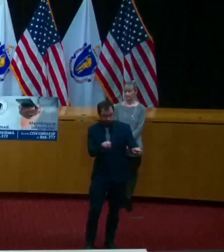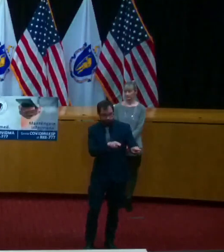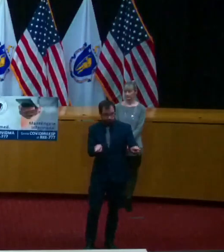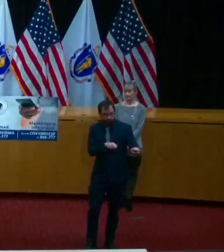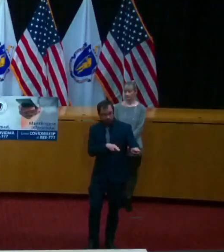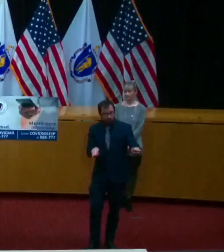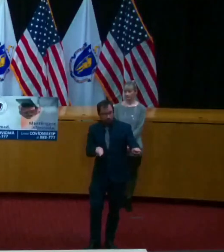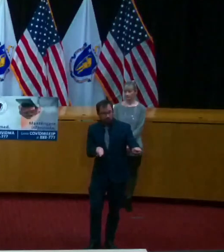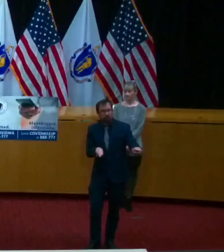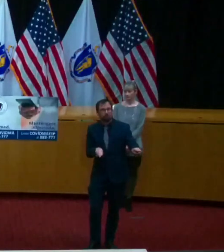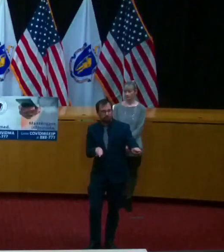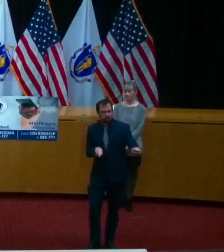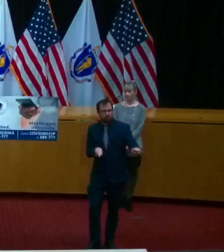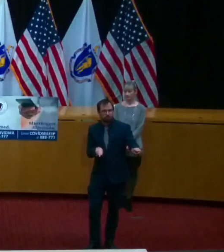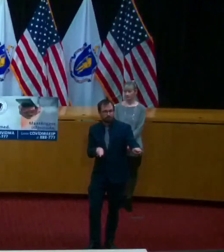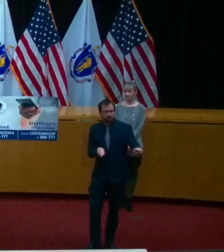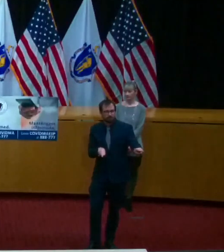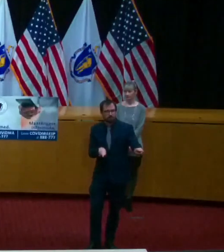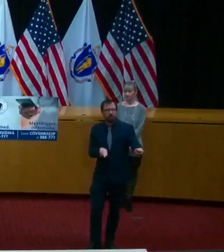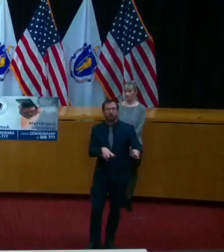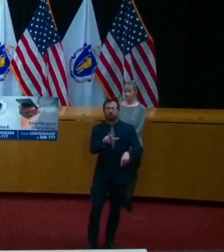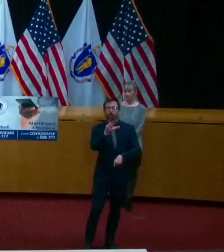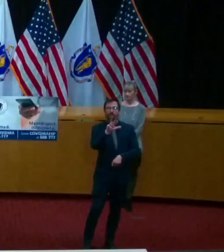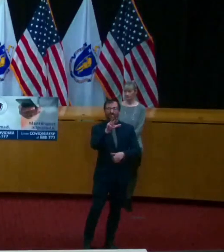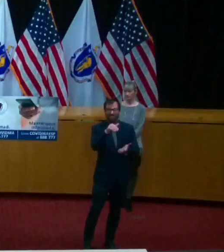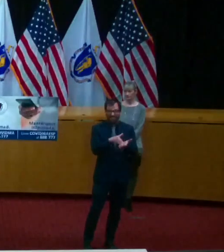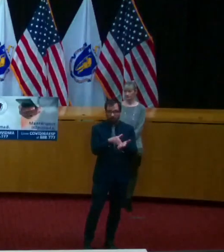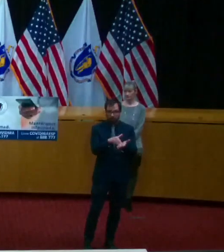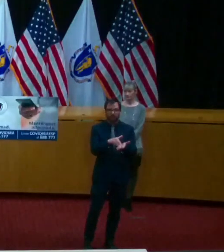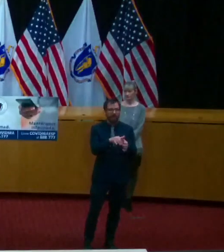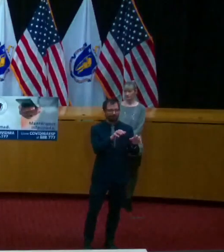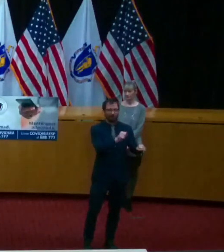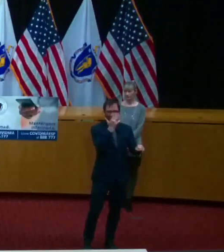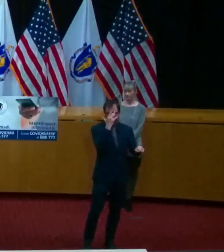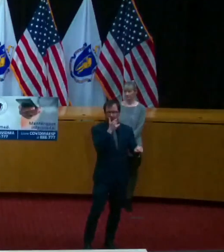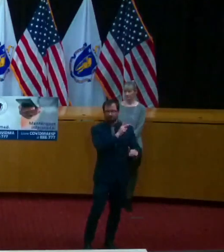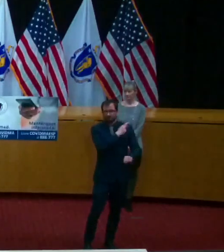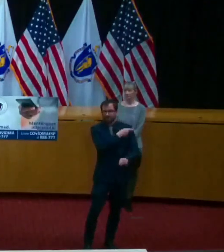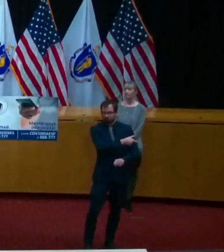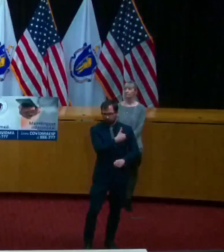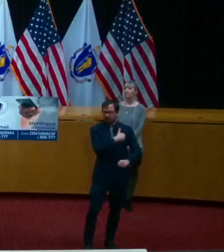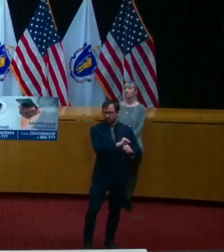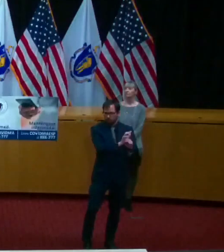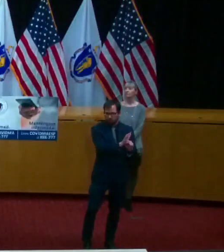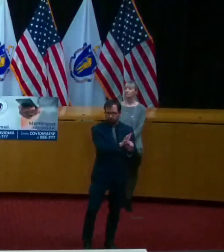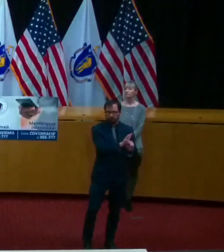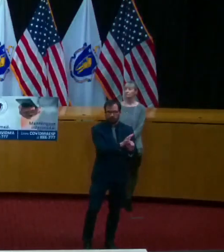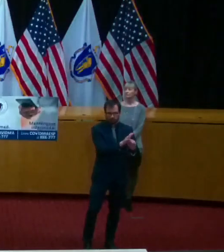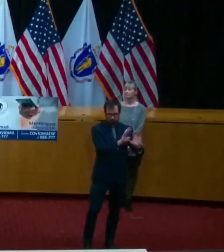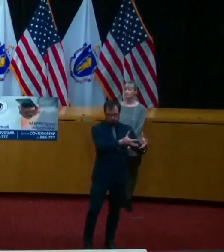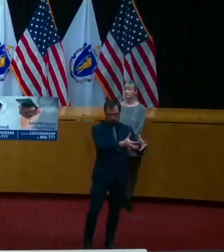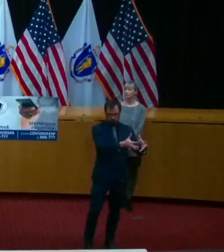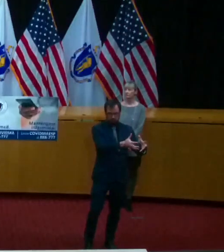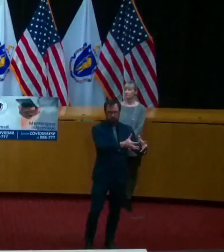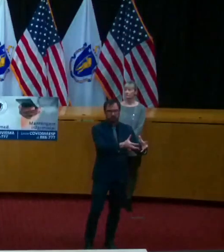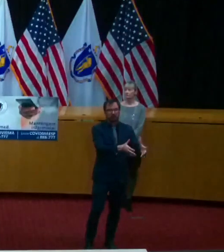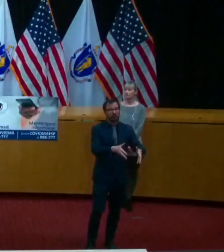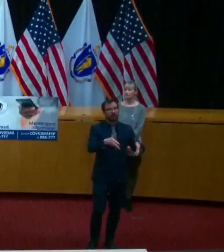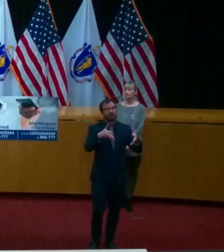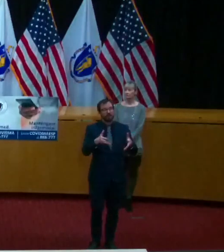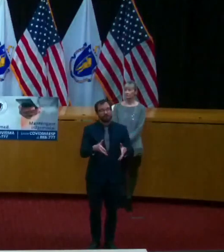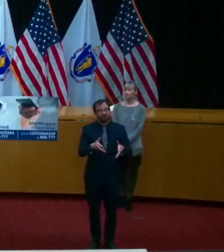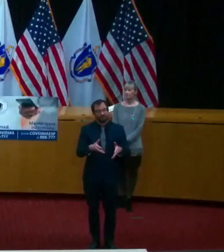about 10 300 beds or about 53 percent of our beds 58 of our beds overall remain